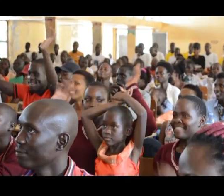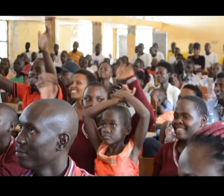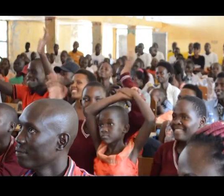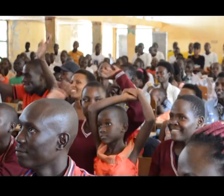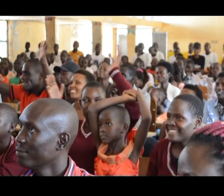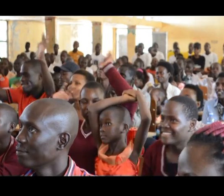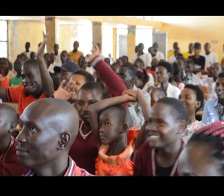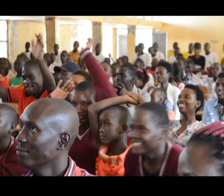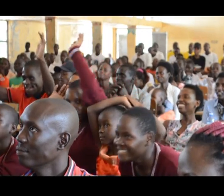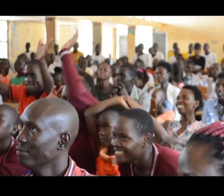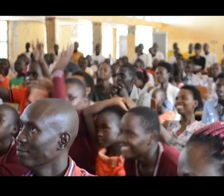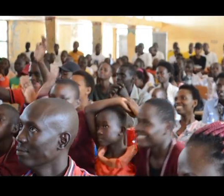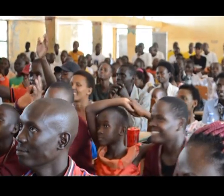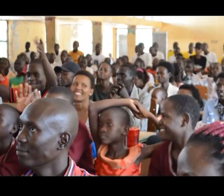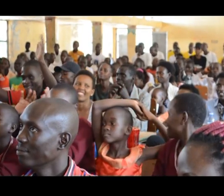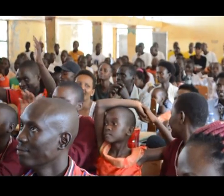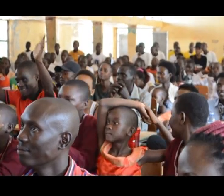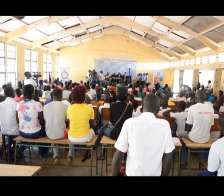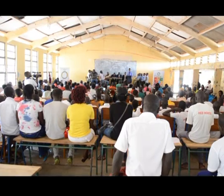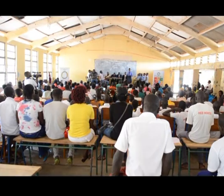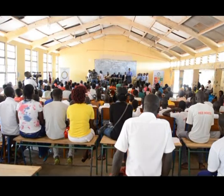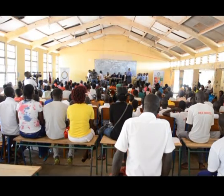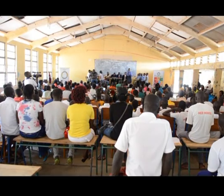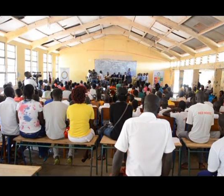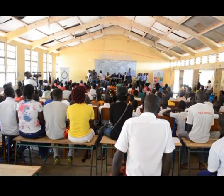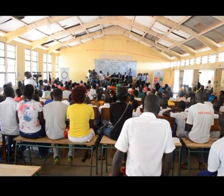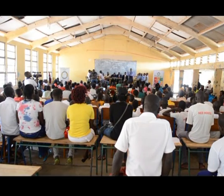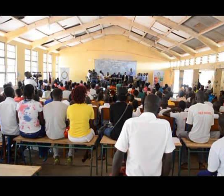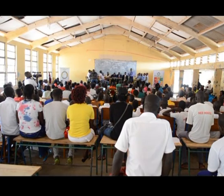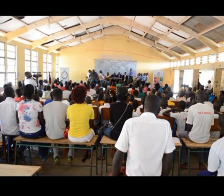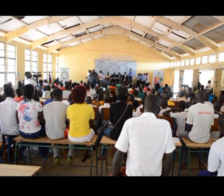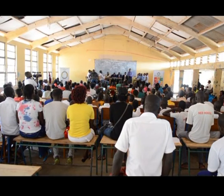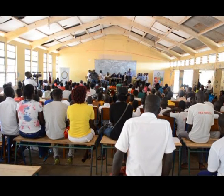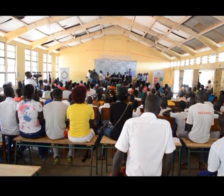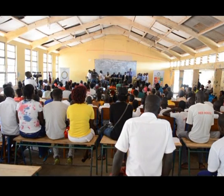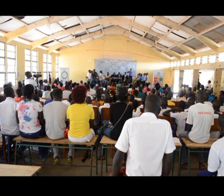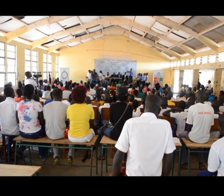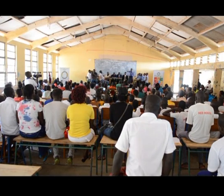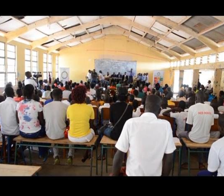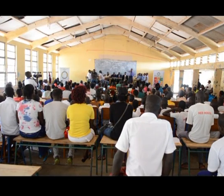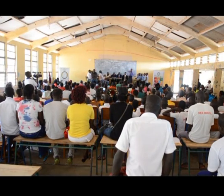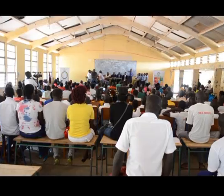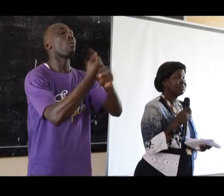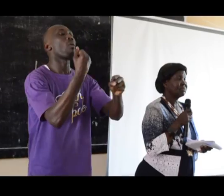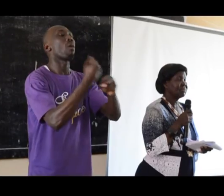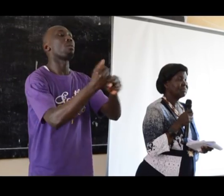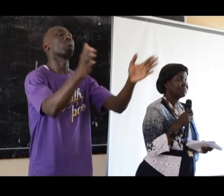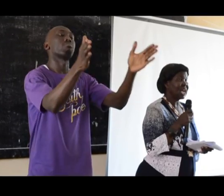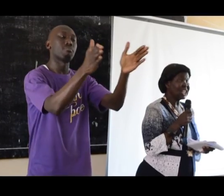it is hard for you to teach a whole school of hearing children sign language. I'm thinking that sign language... This lecture